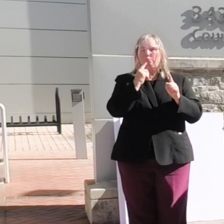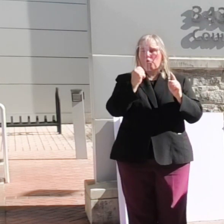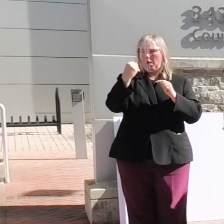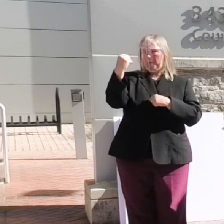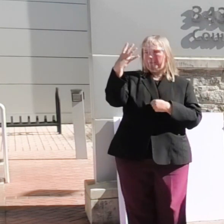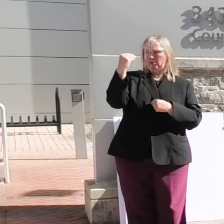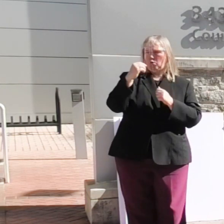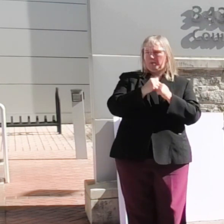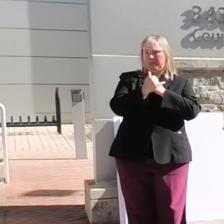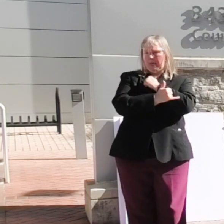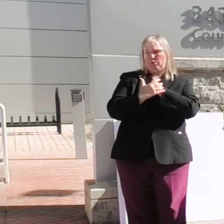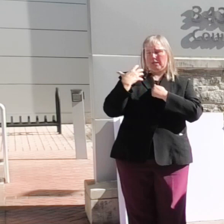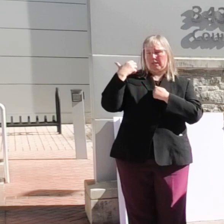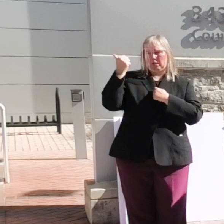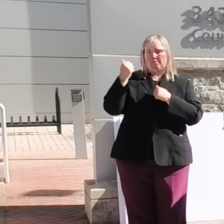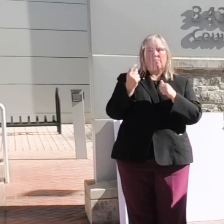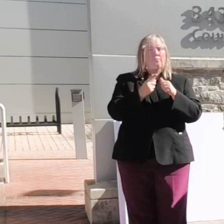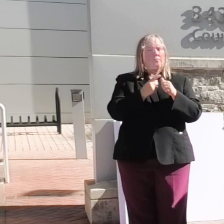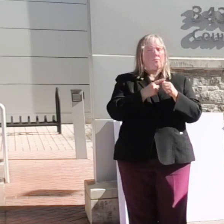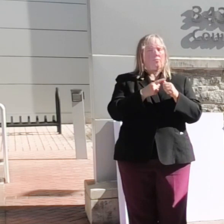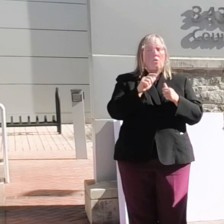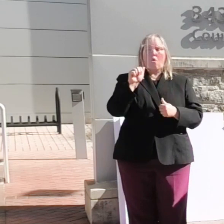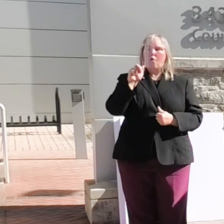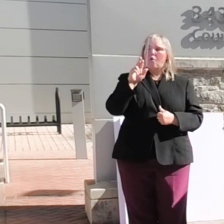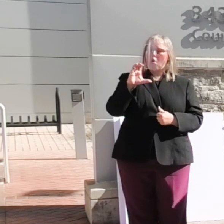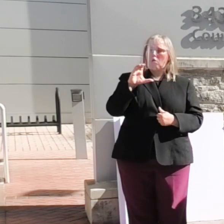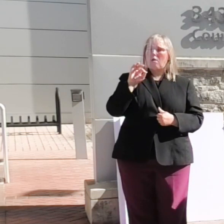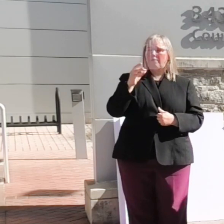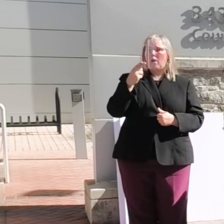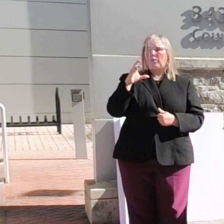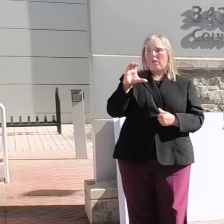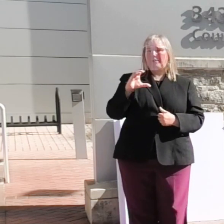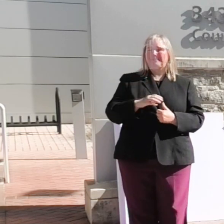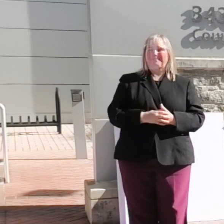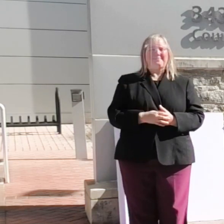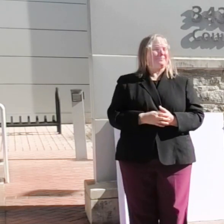county executive. First, we have Arc of Howard County.